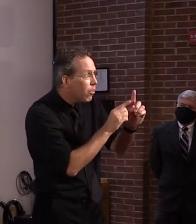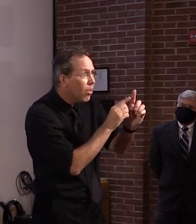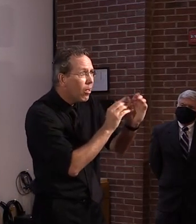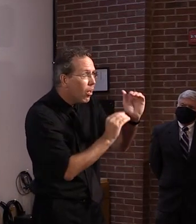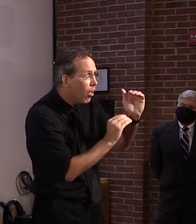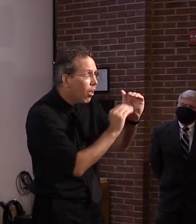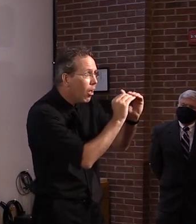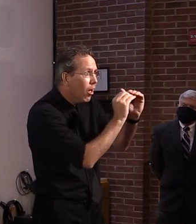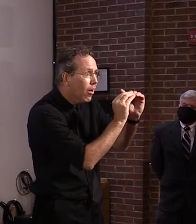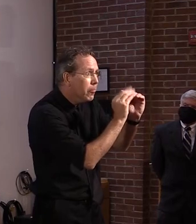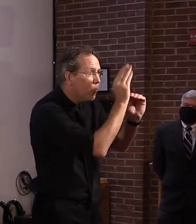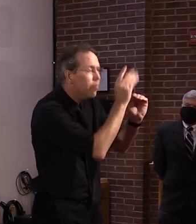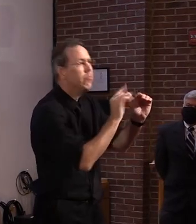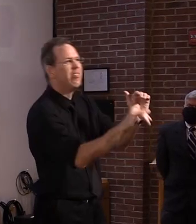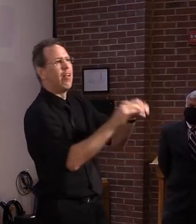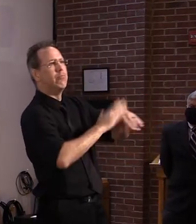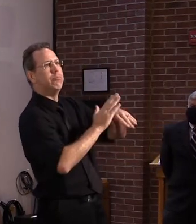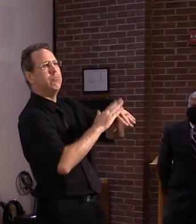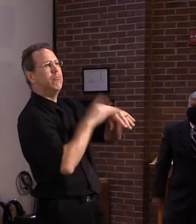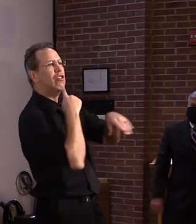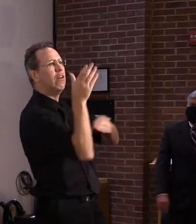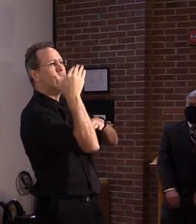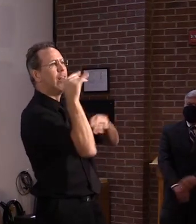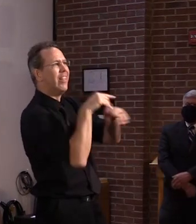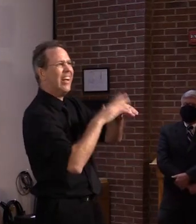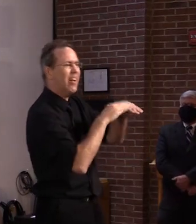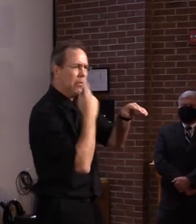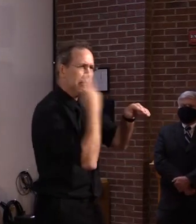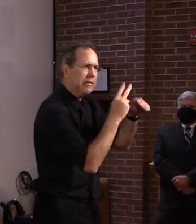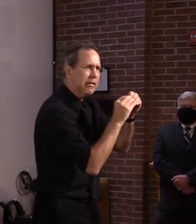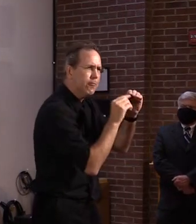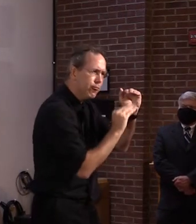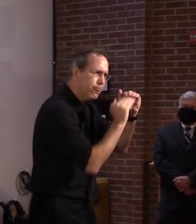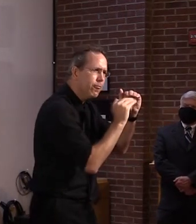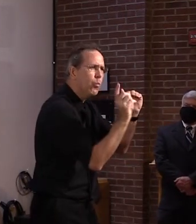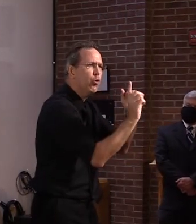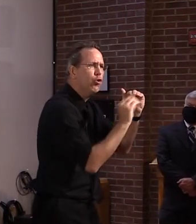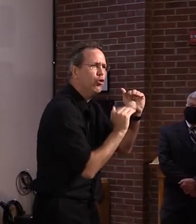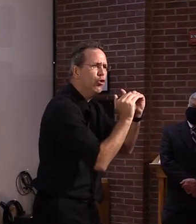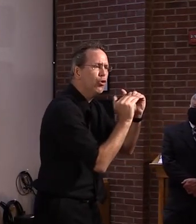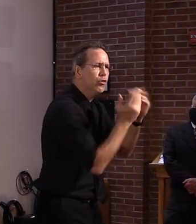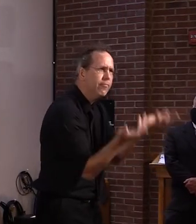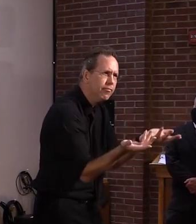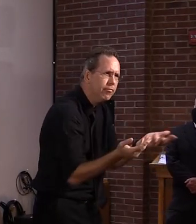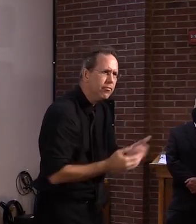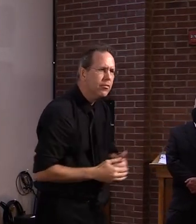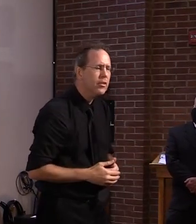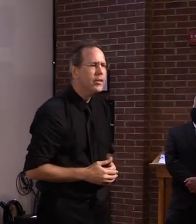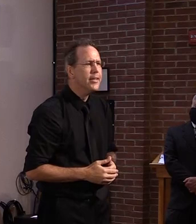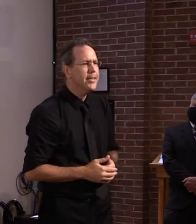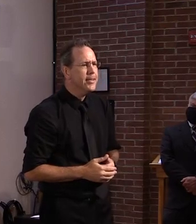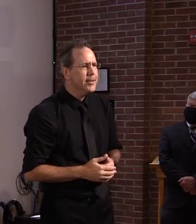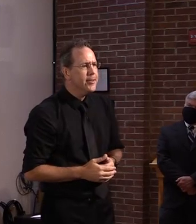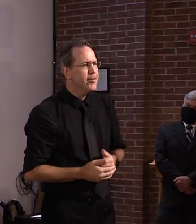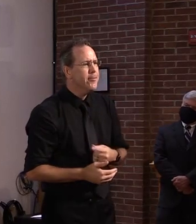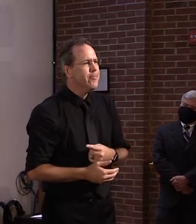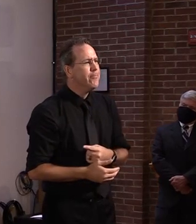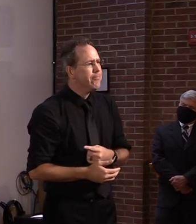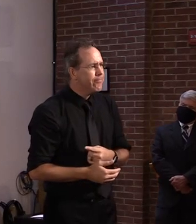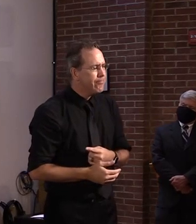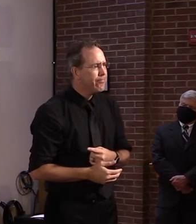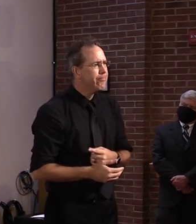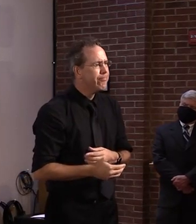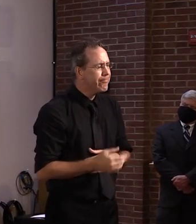Yeah, I, think it's a little bit of both, uh, because, you as we've said, we do expect students to test positive upon